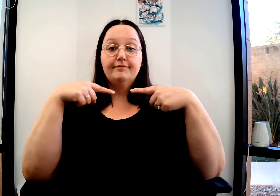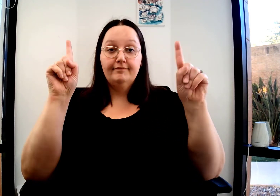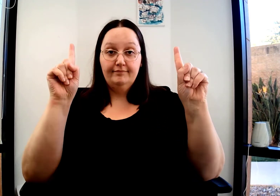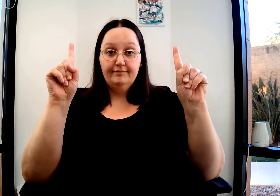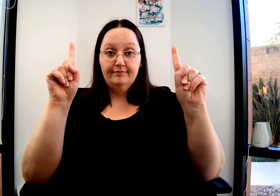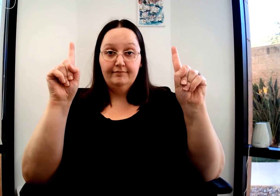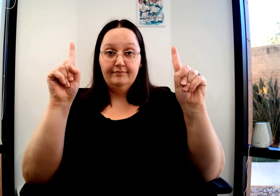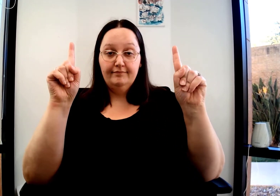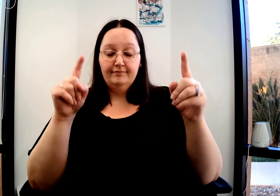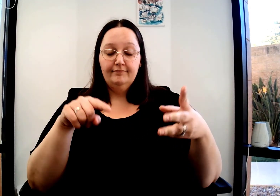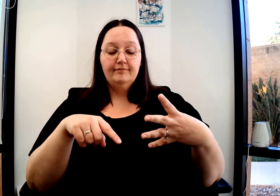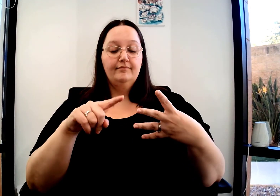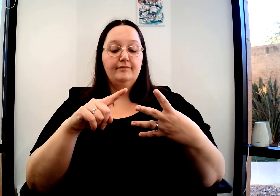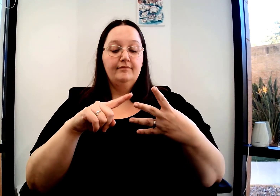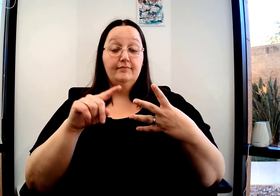one time, no mouth morpheme.